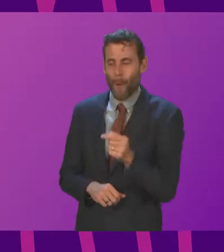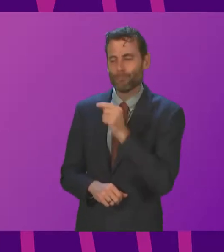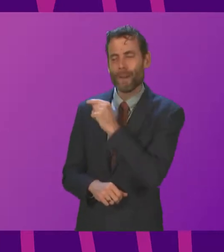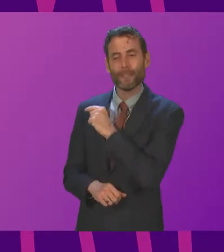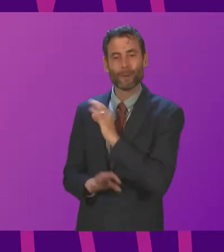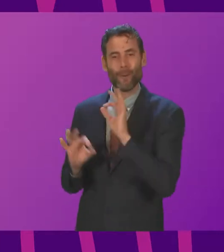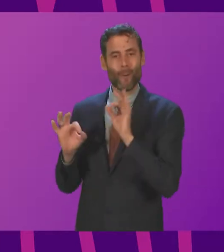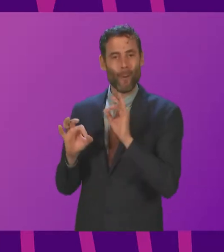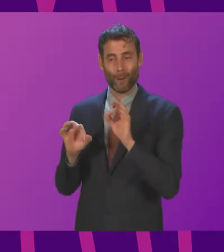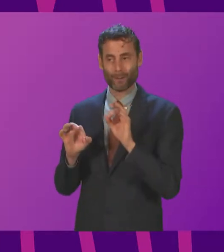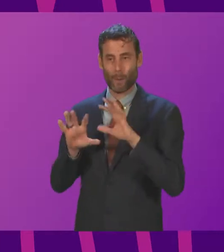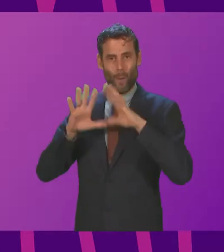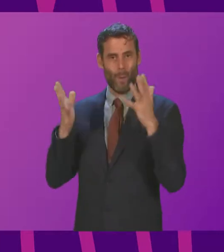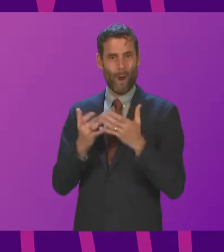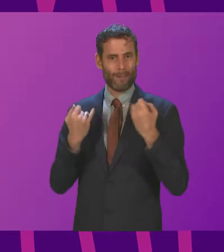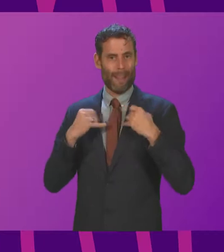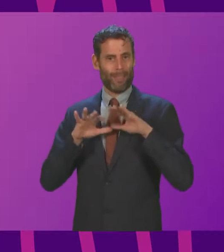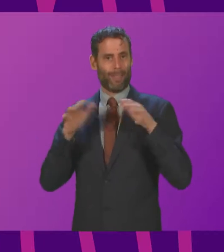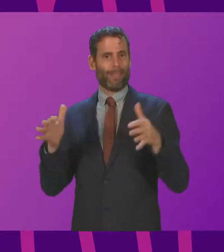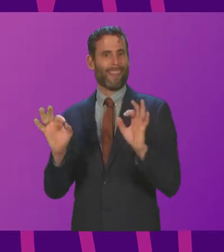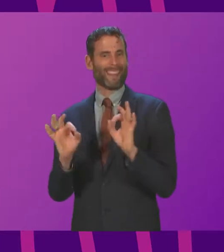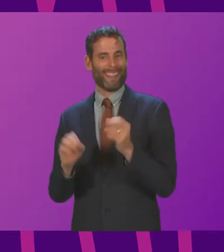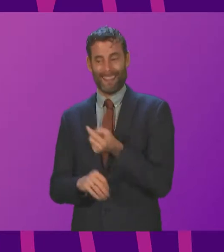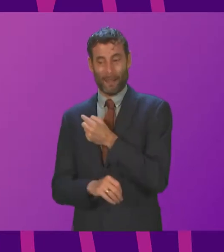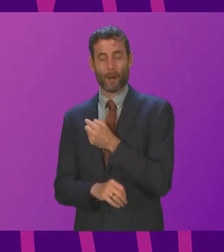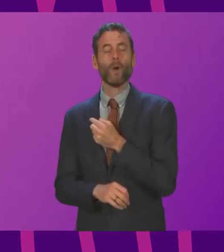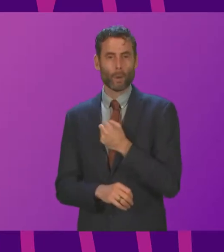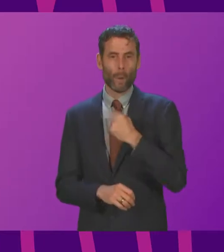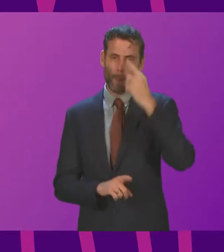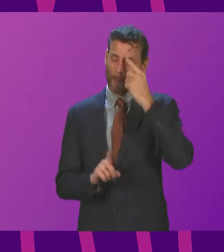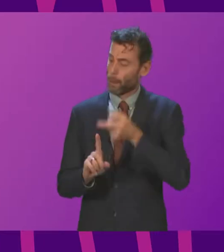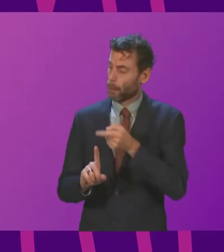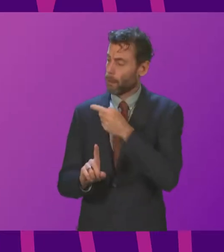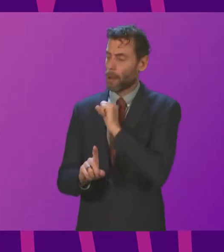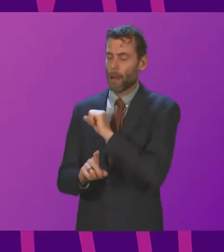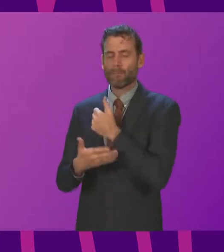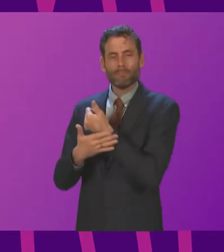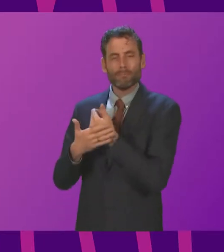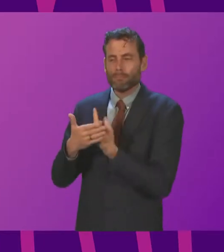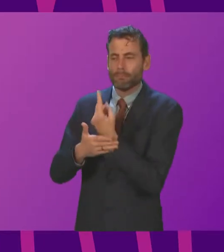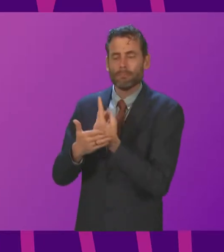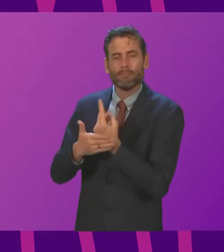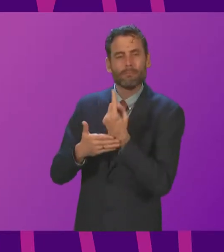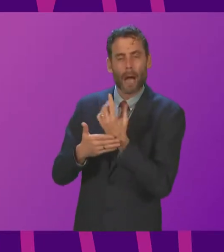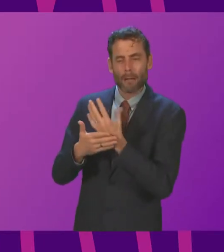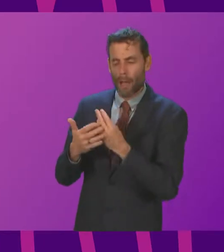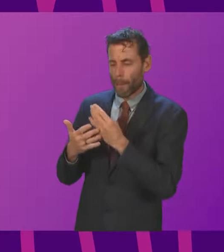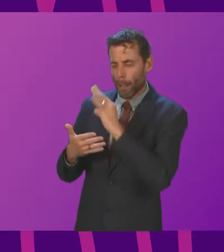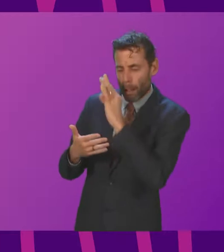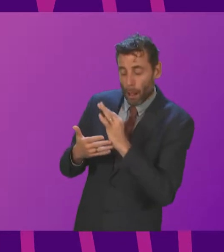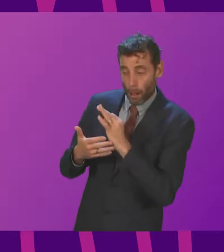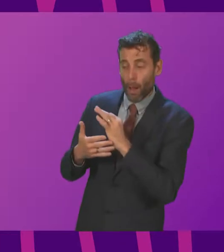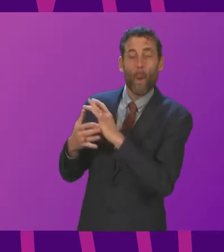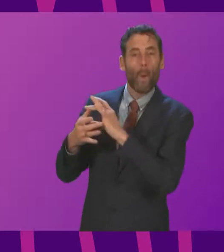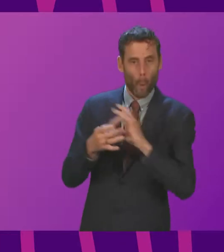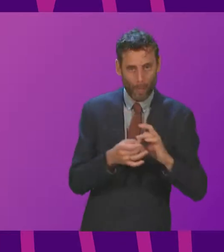number of contingency arrangements in place. Both I and the Health Secretary have been looking closely at the contingency arrangements that Glasgow Health Board have in place. So